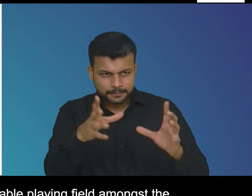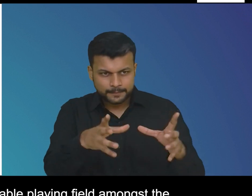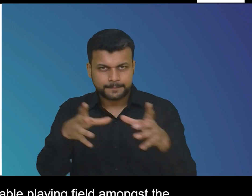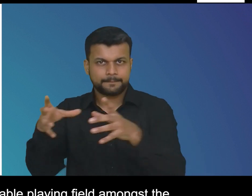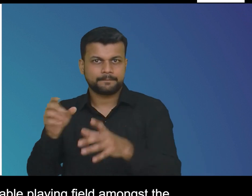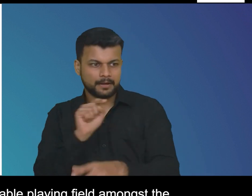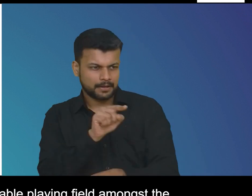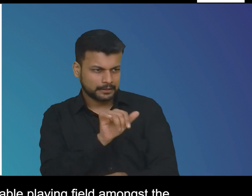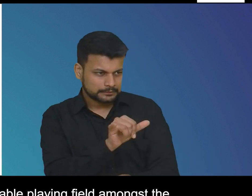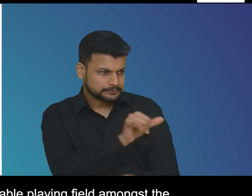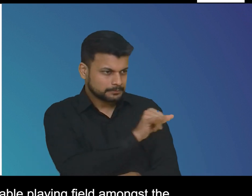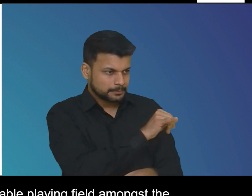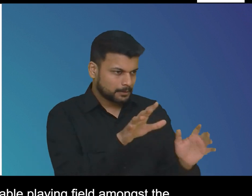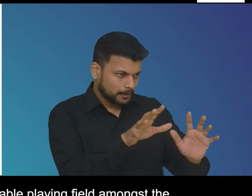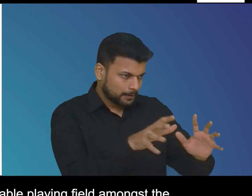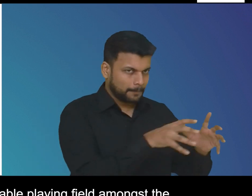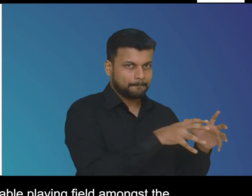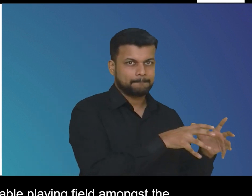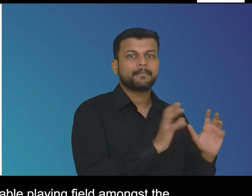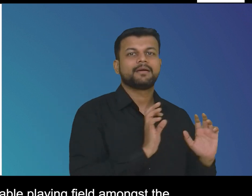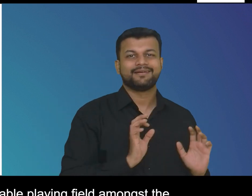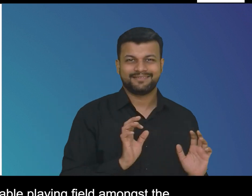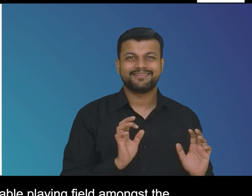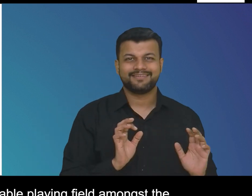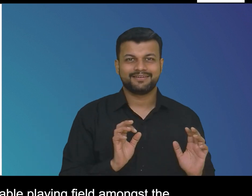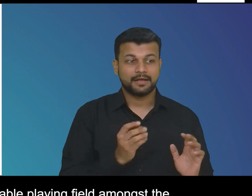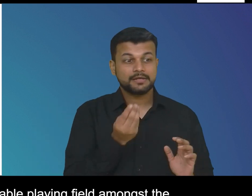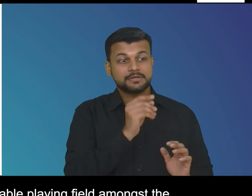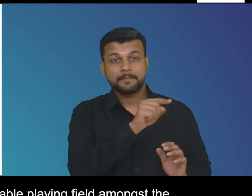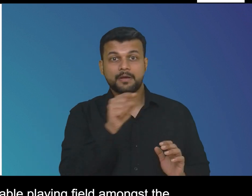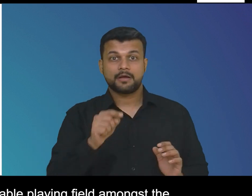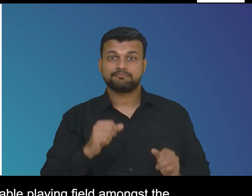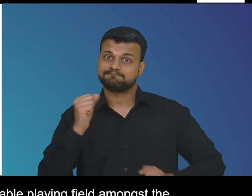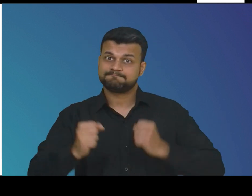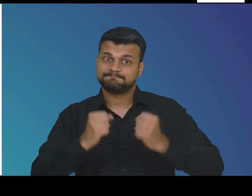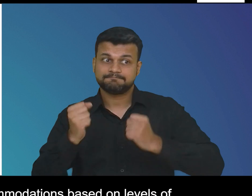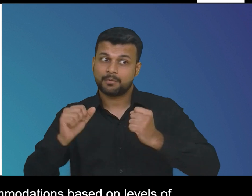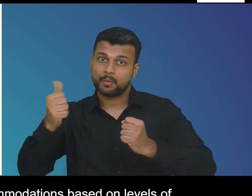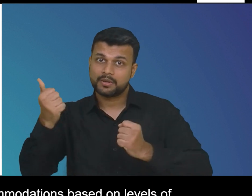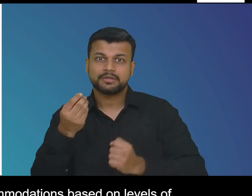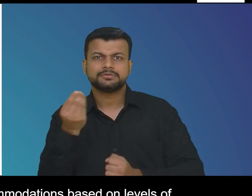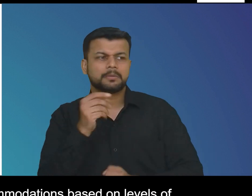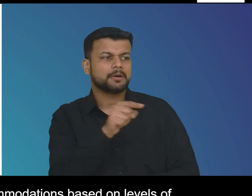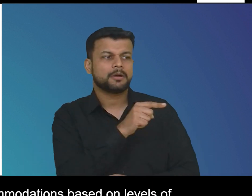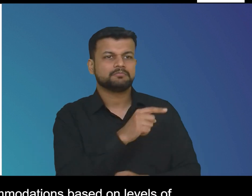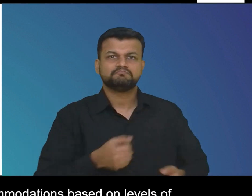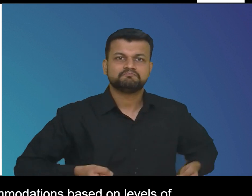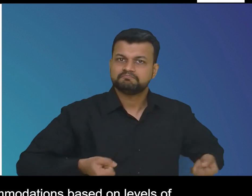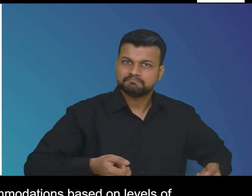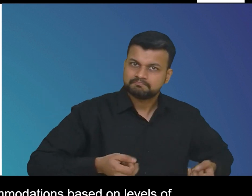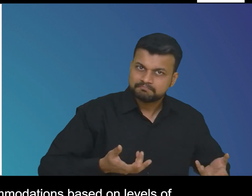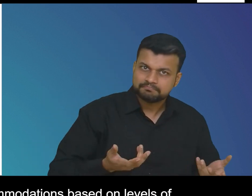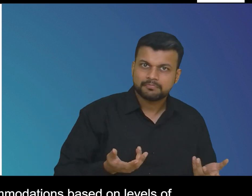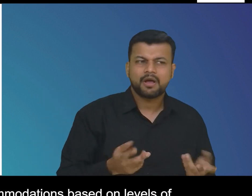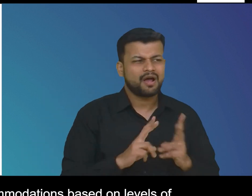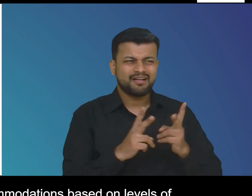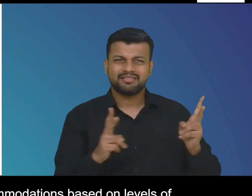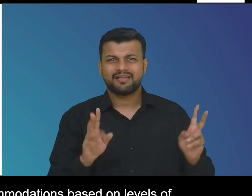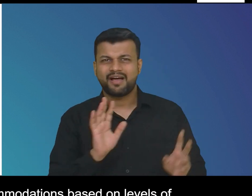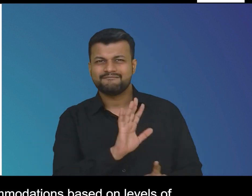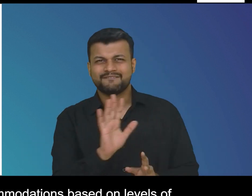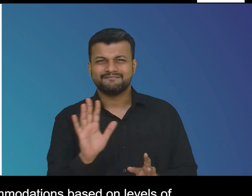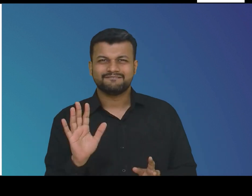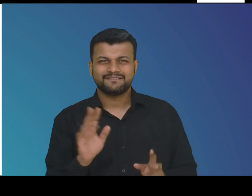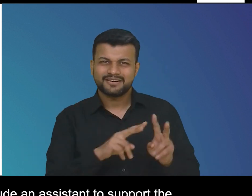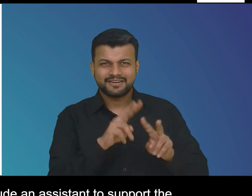create a more equitable playing field amongst the competing athletes sports are modified with accommodations based on levels of